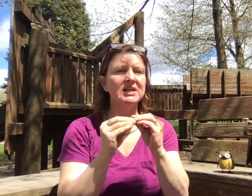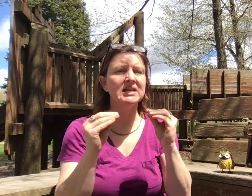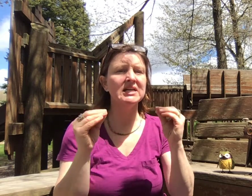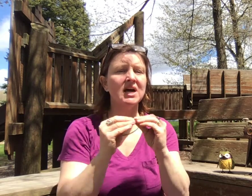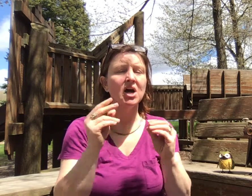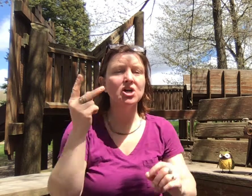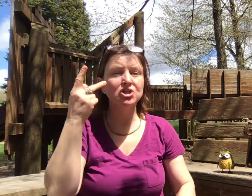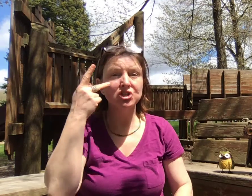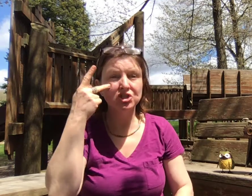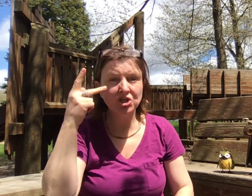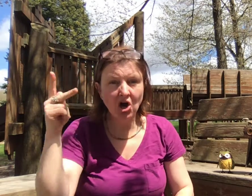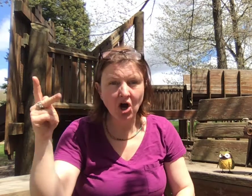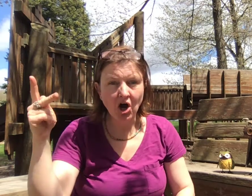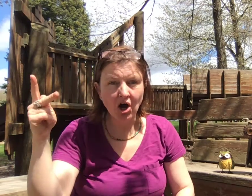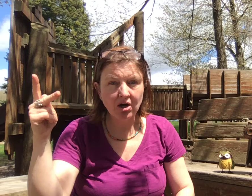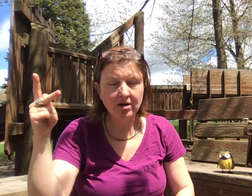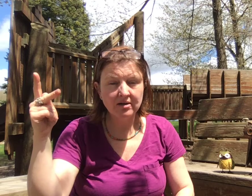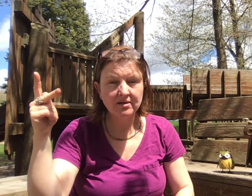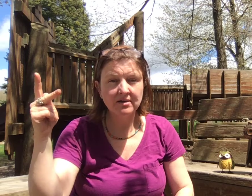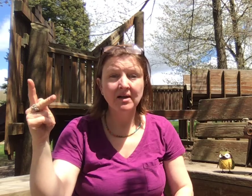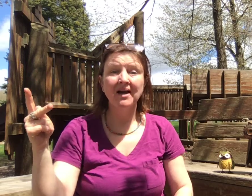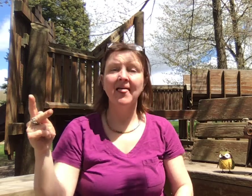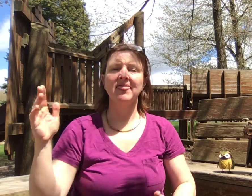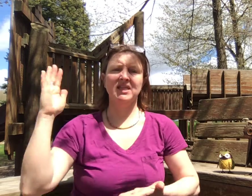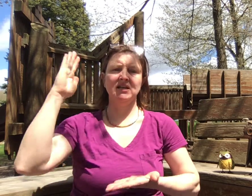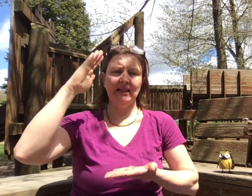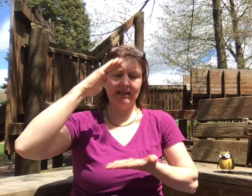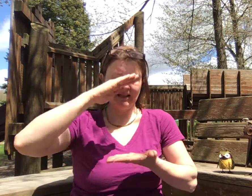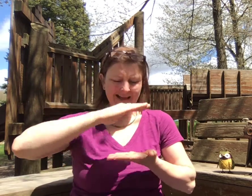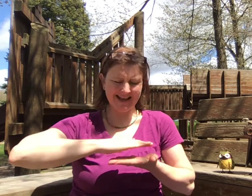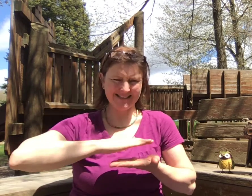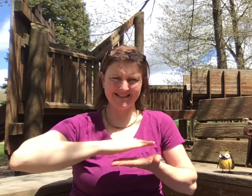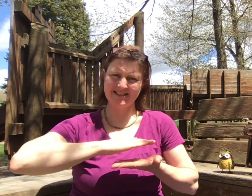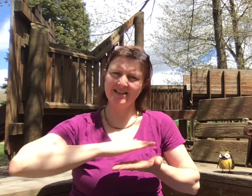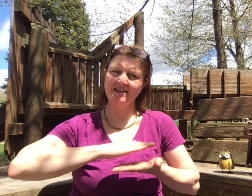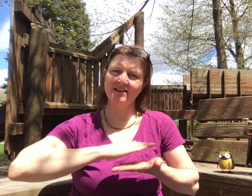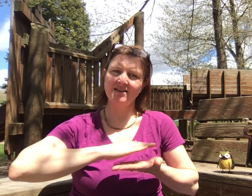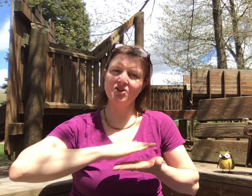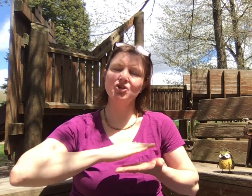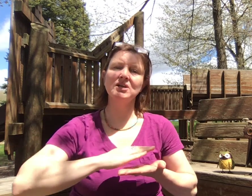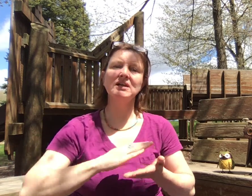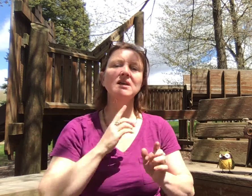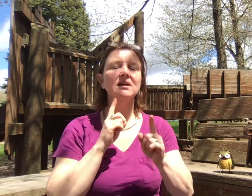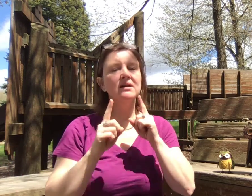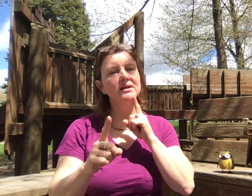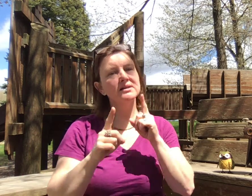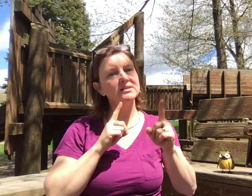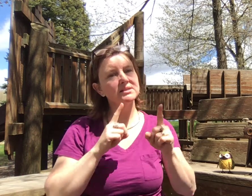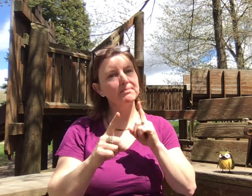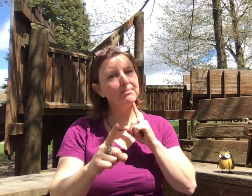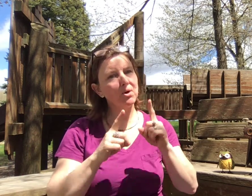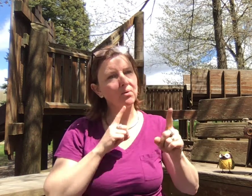saw. The less she spoke.